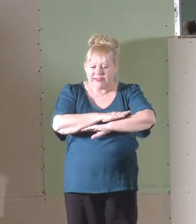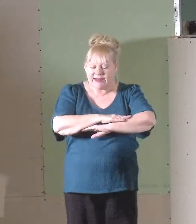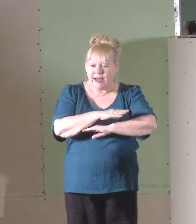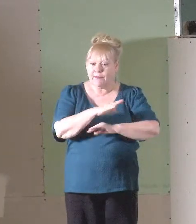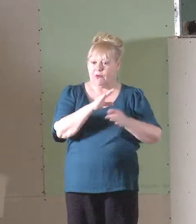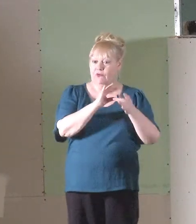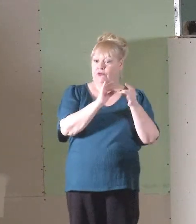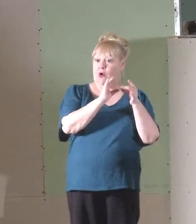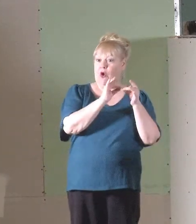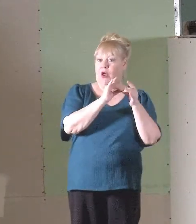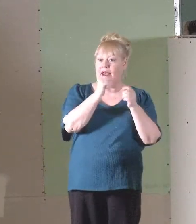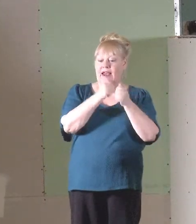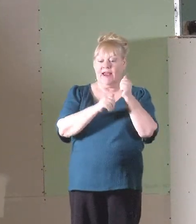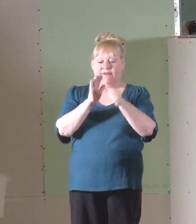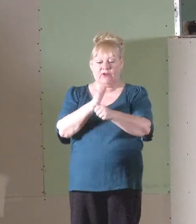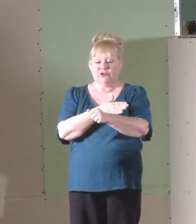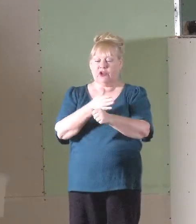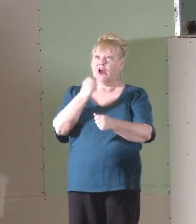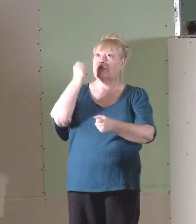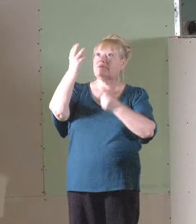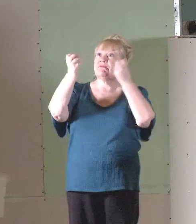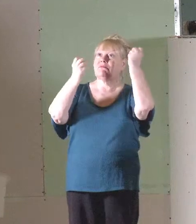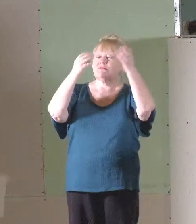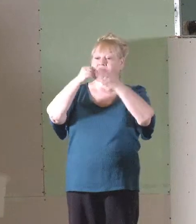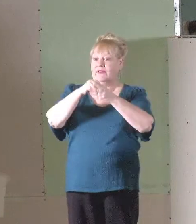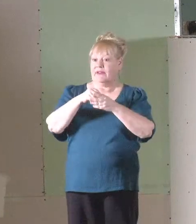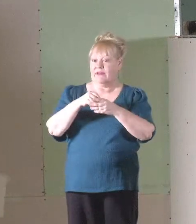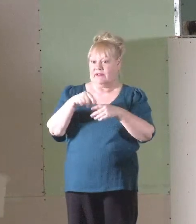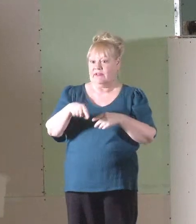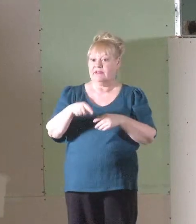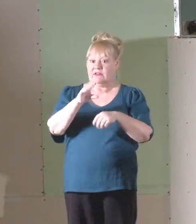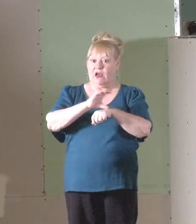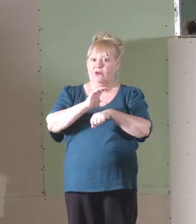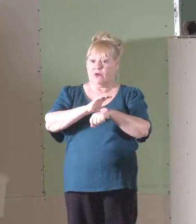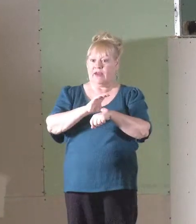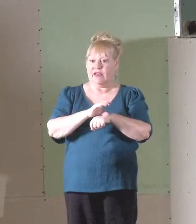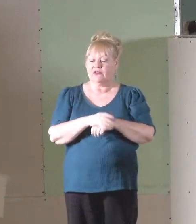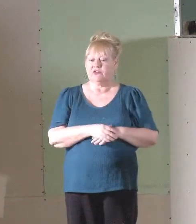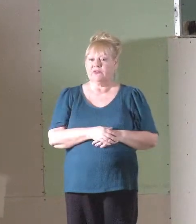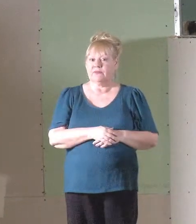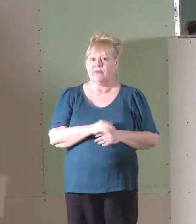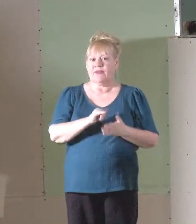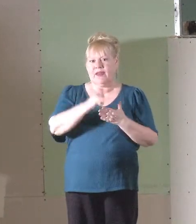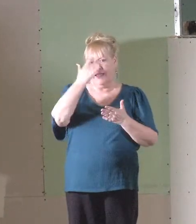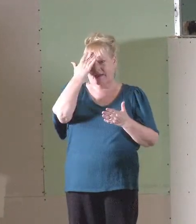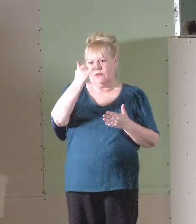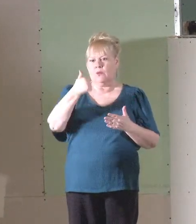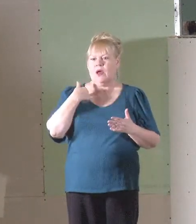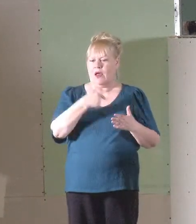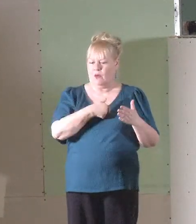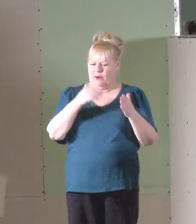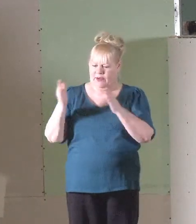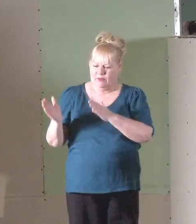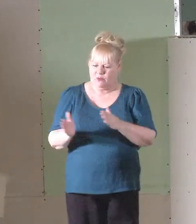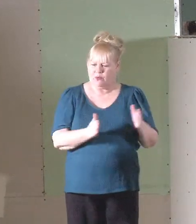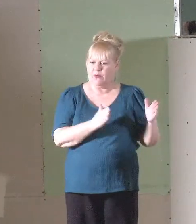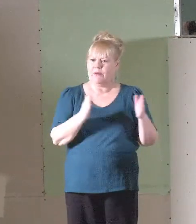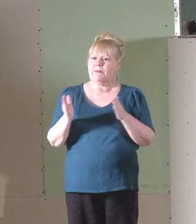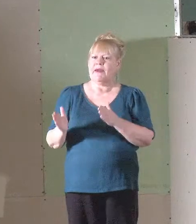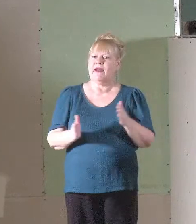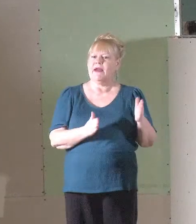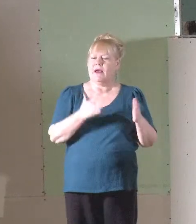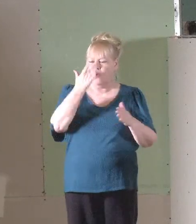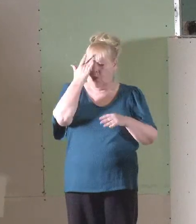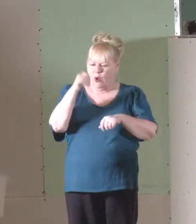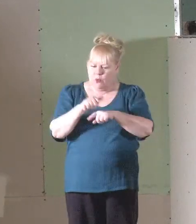every song led in the worship of this congregation. That is why we prepare. That is why